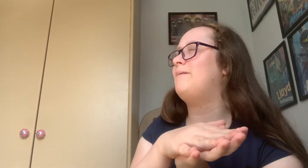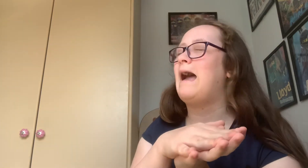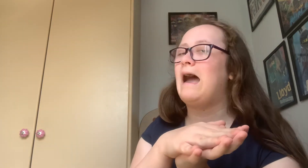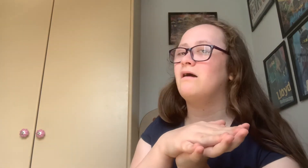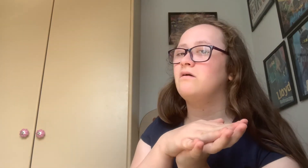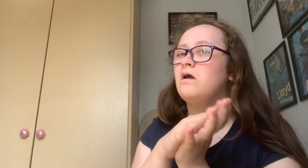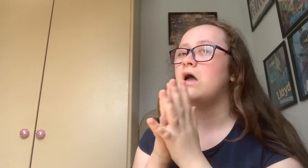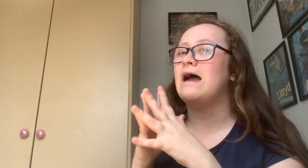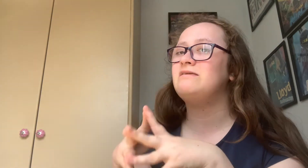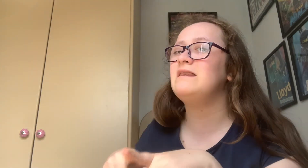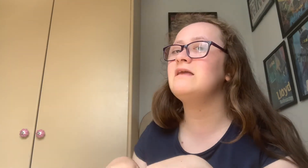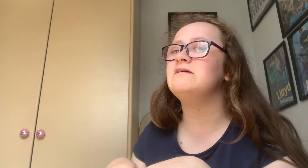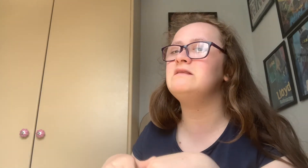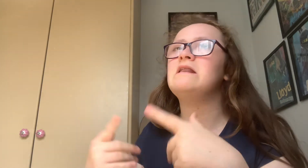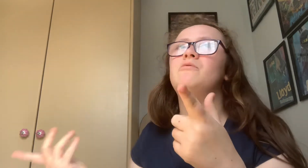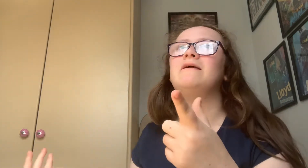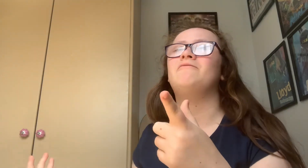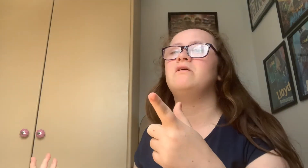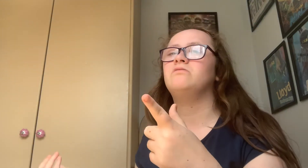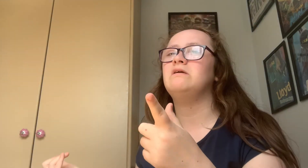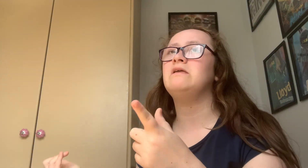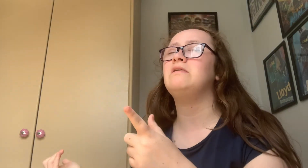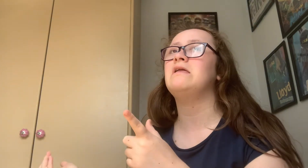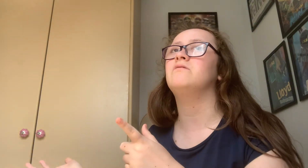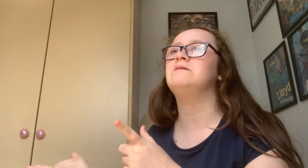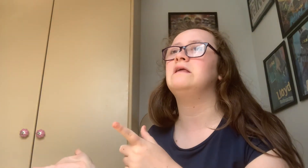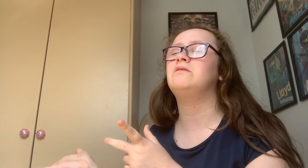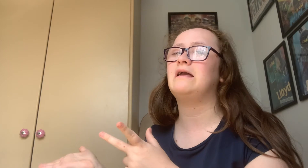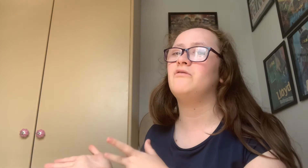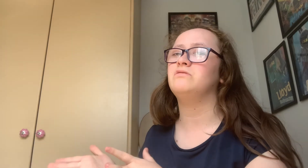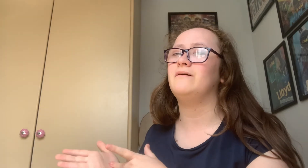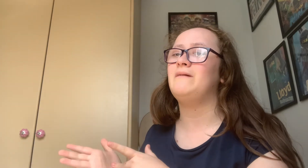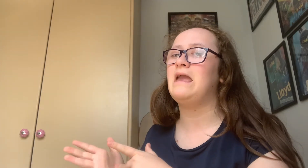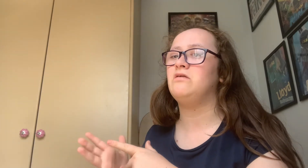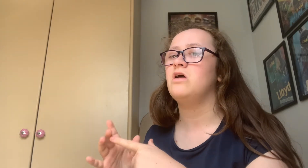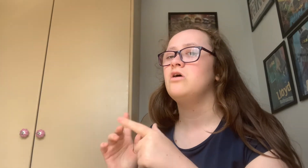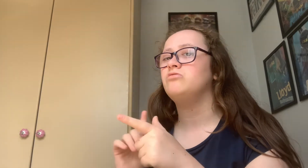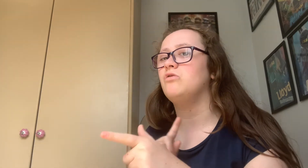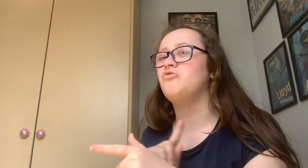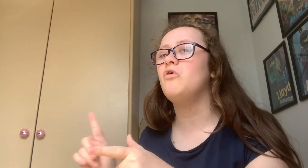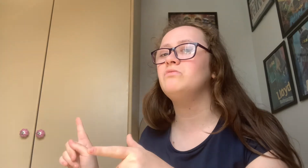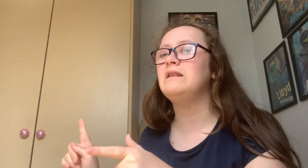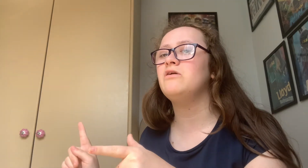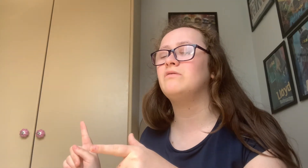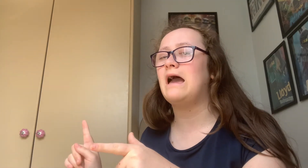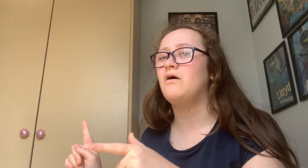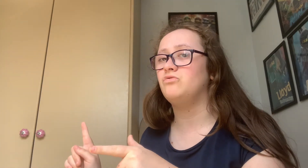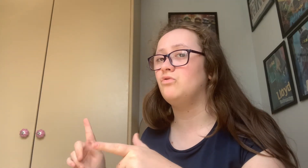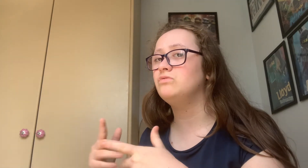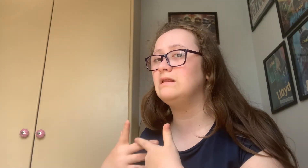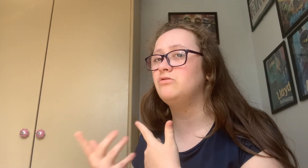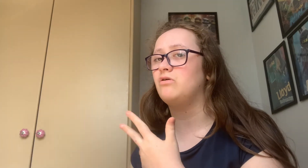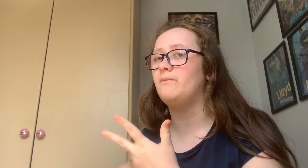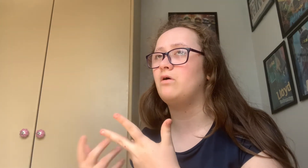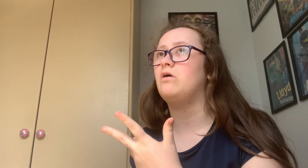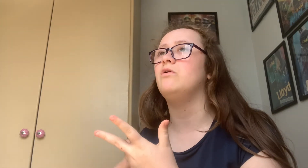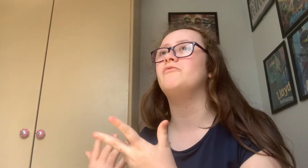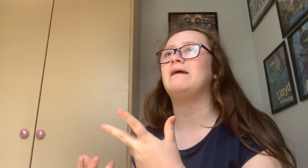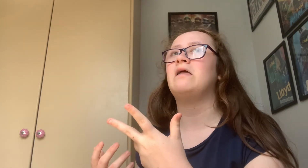back I didn't like delete or anything because then then you'll delete the characters I made so don't delete your car Don't tell you talk a book all over again